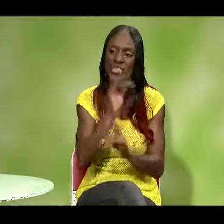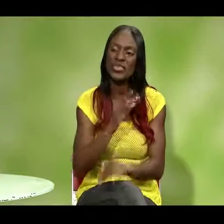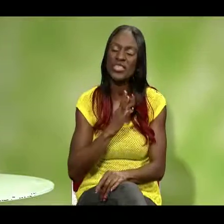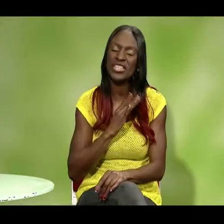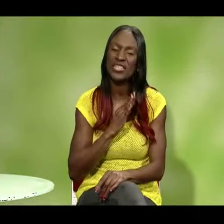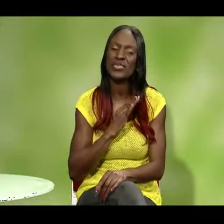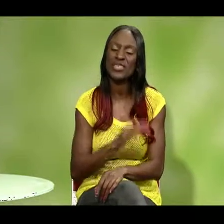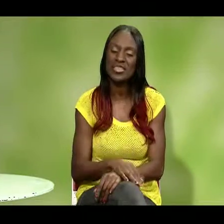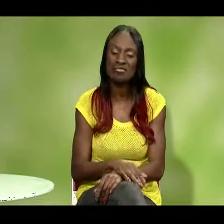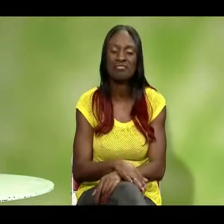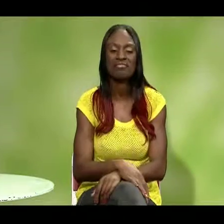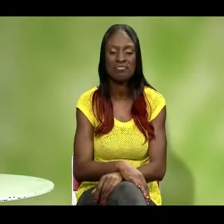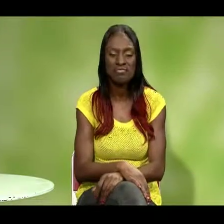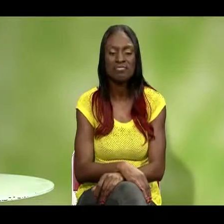Wow. That's very interesting.